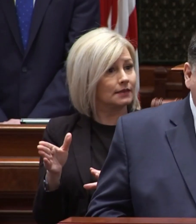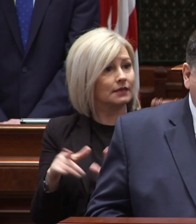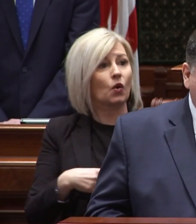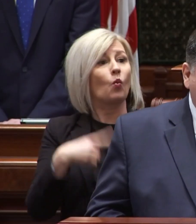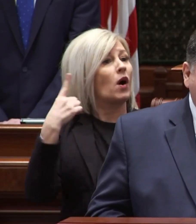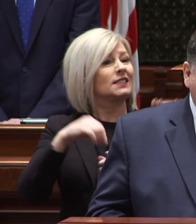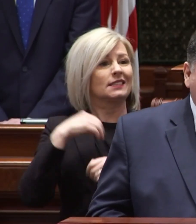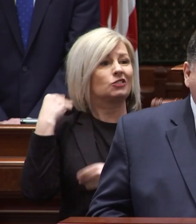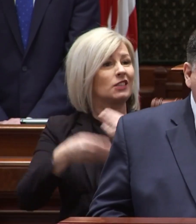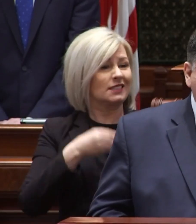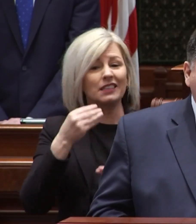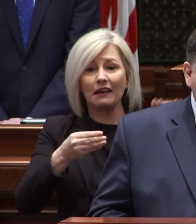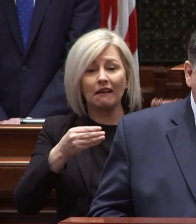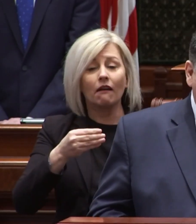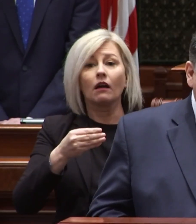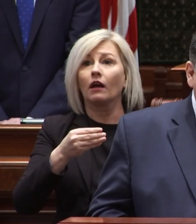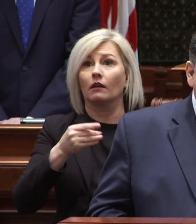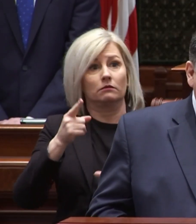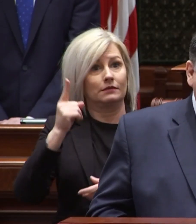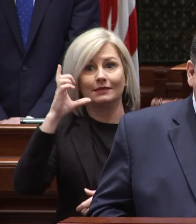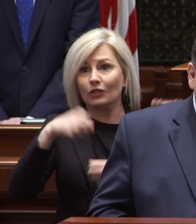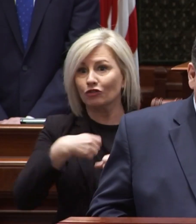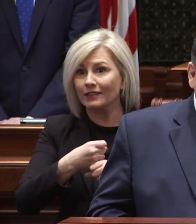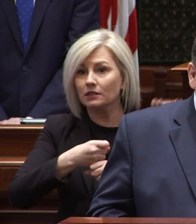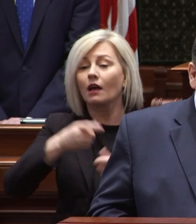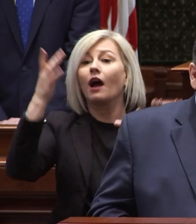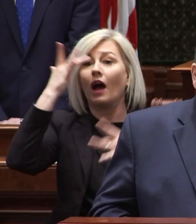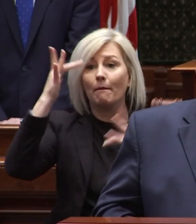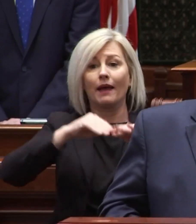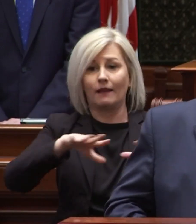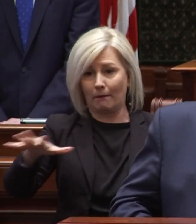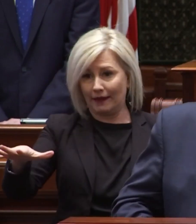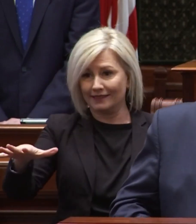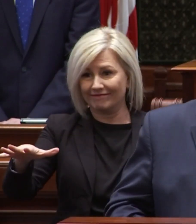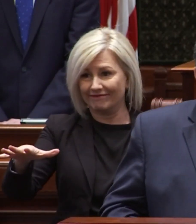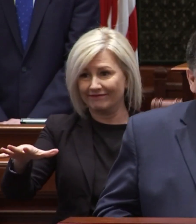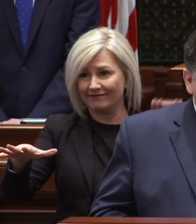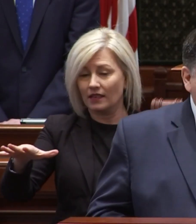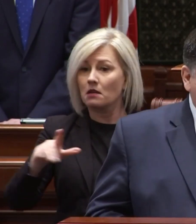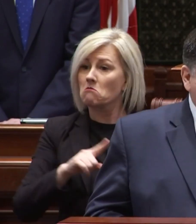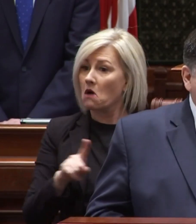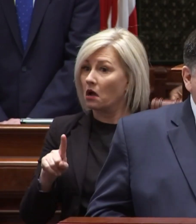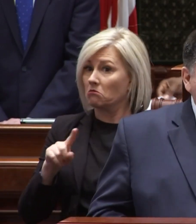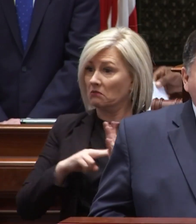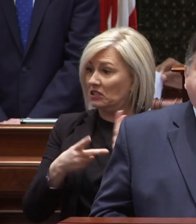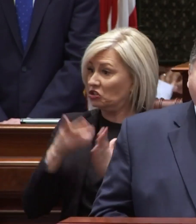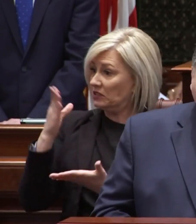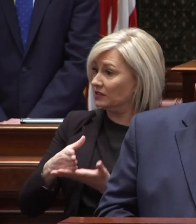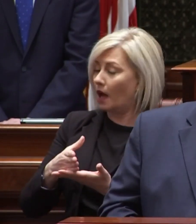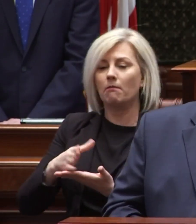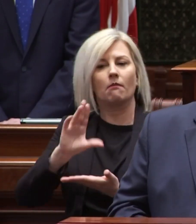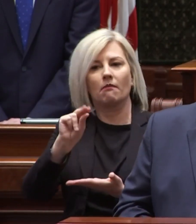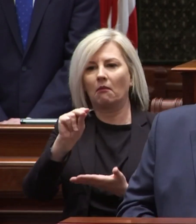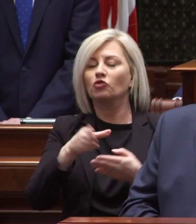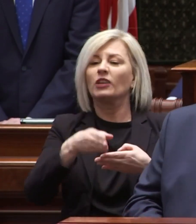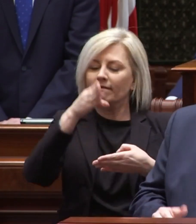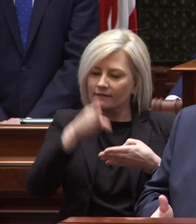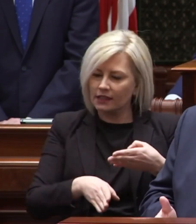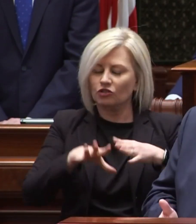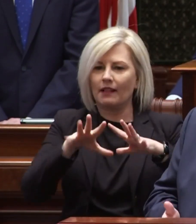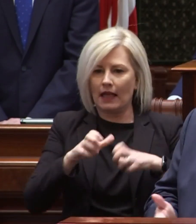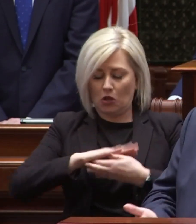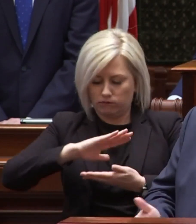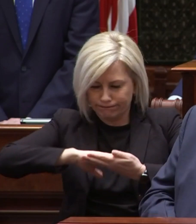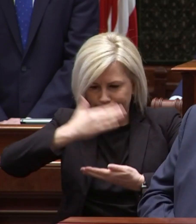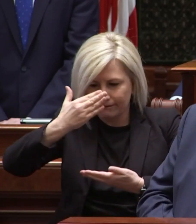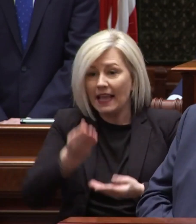-in-a-generation, indeed, once-in-a-century pandemic. But that didn't deter her. She finished her classes on